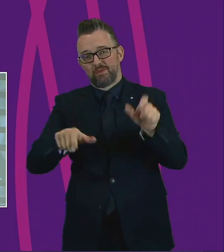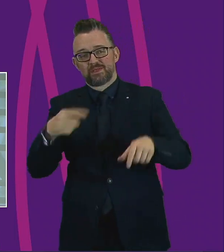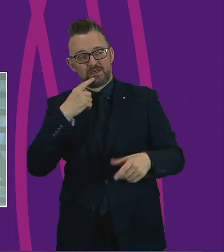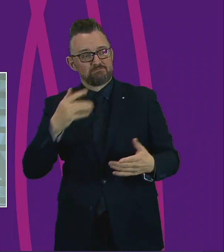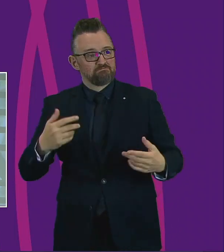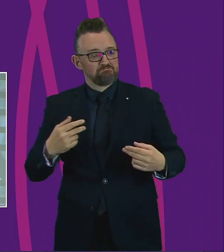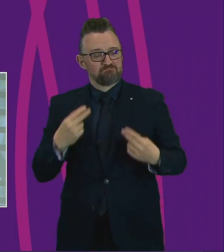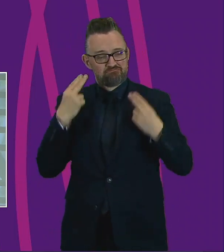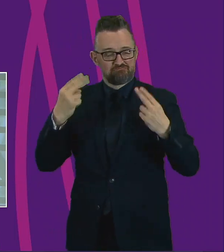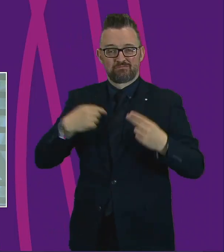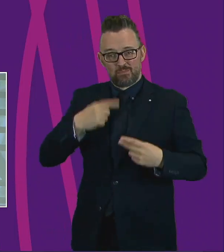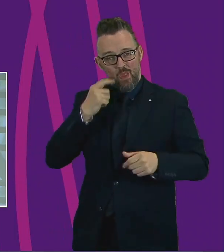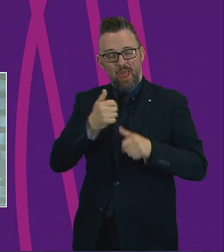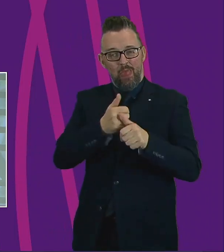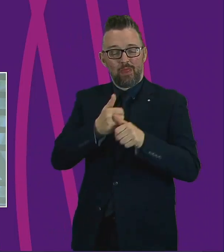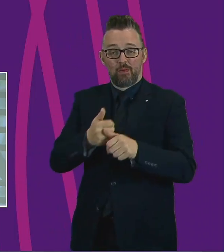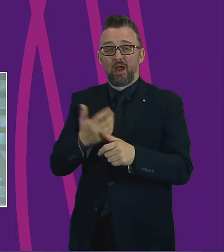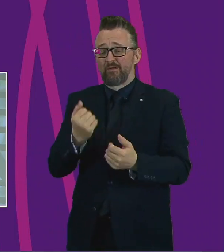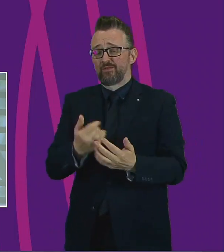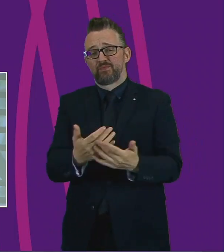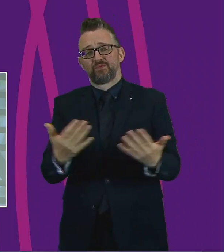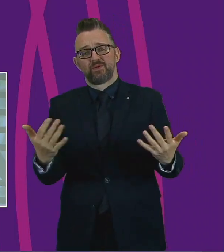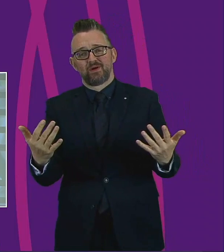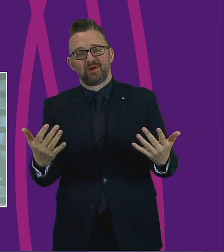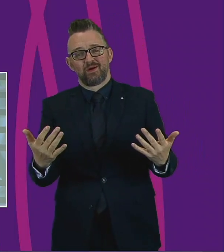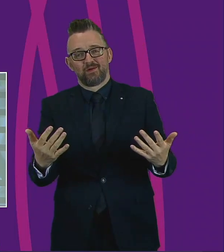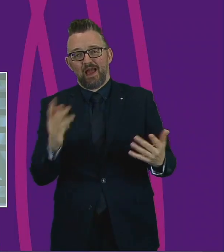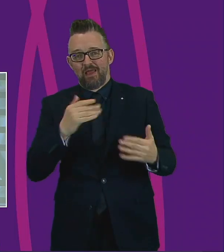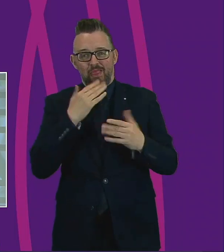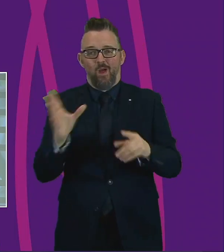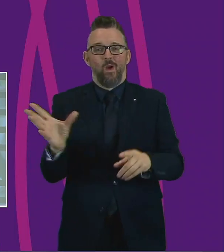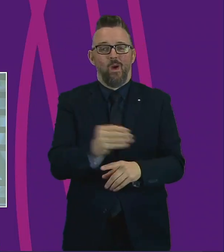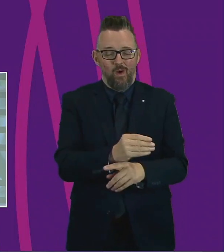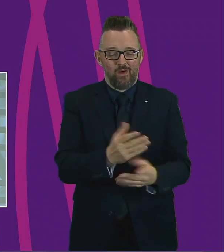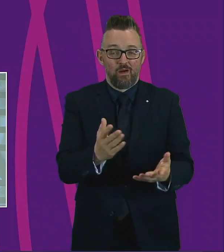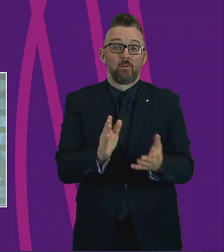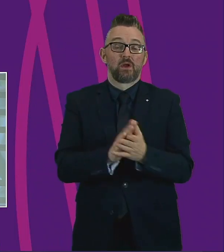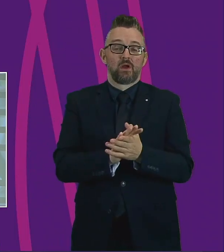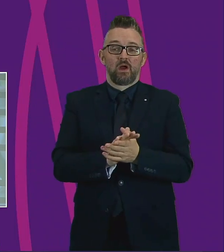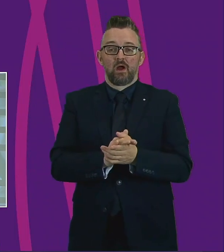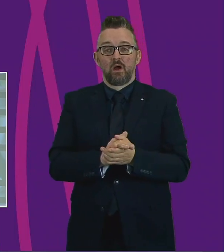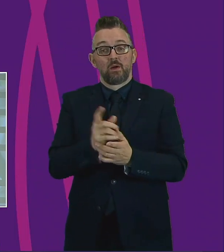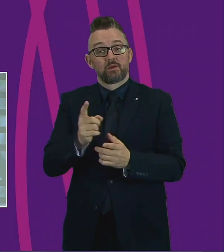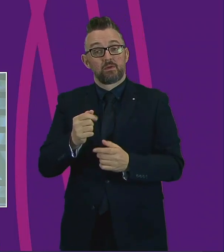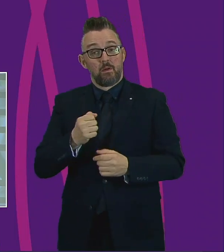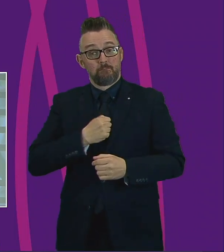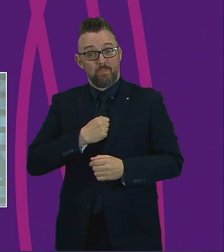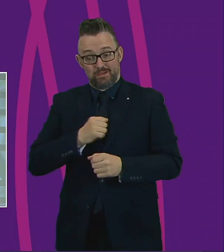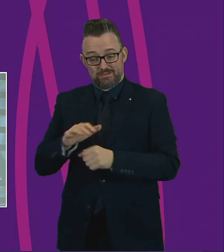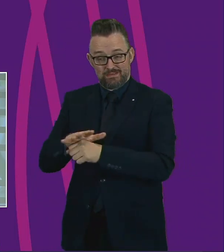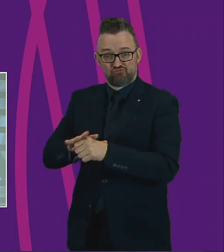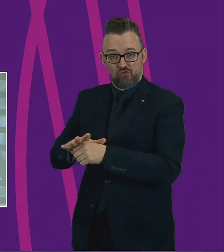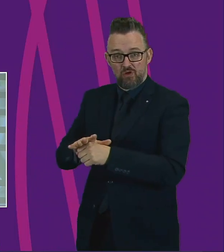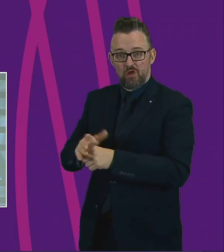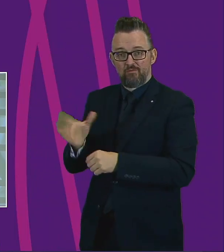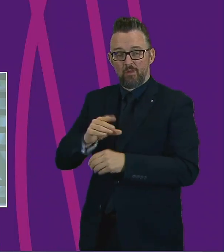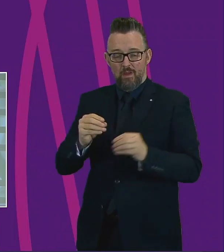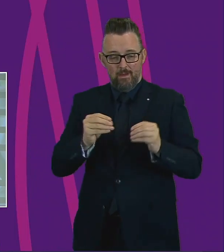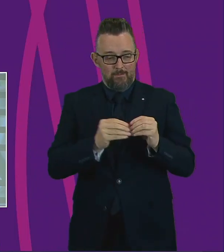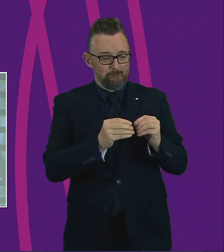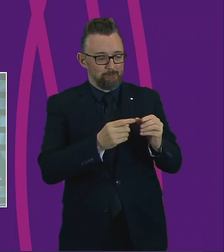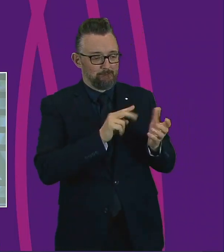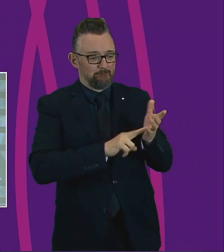the plate, as we've heard already this afternoon. But that is the case also across every part of my constituency, from the Benarty